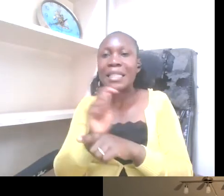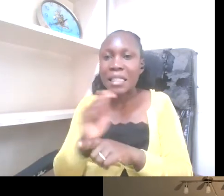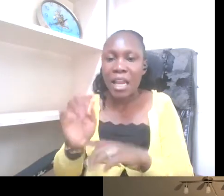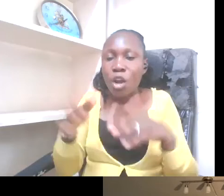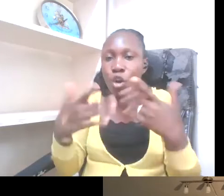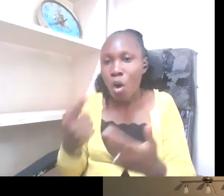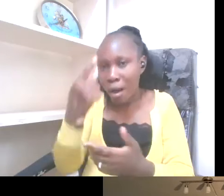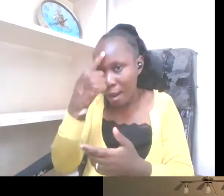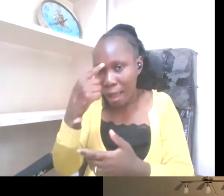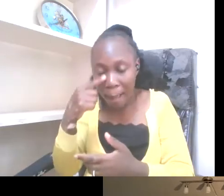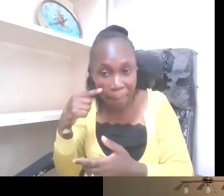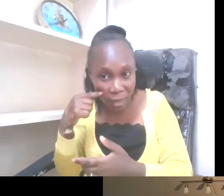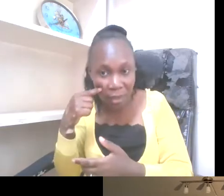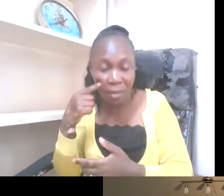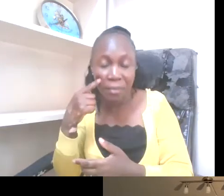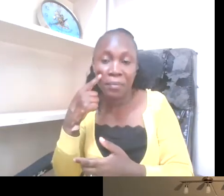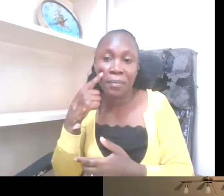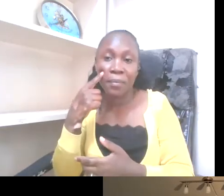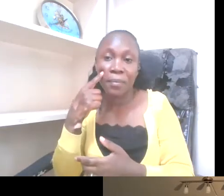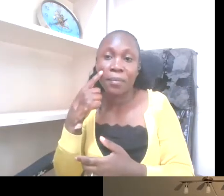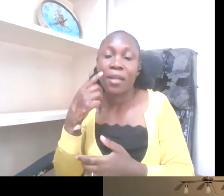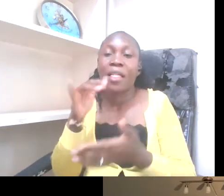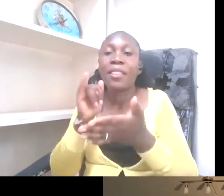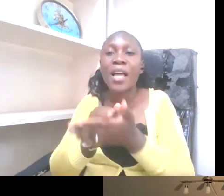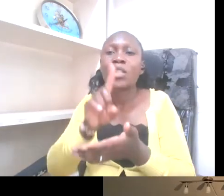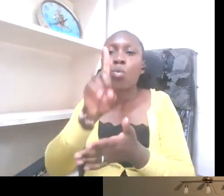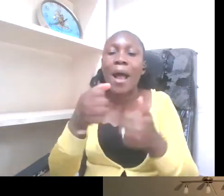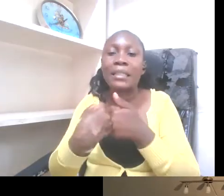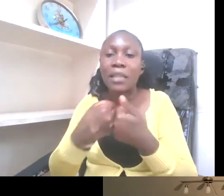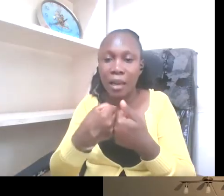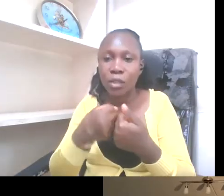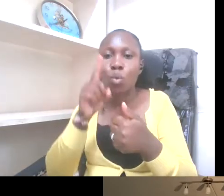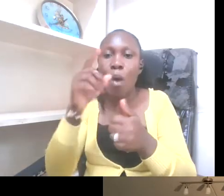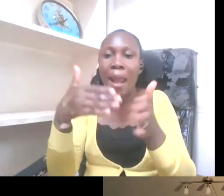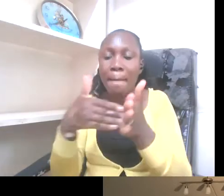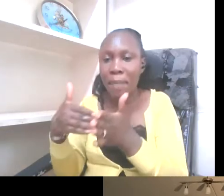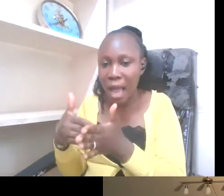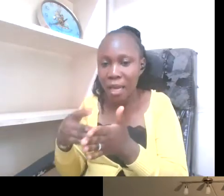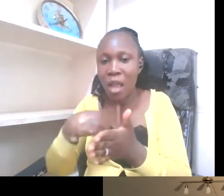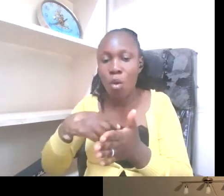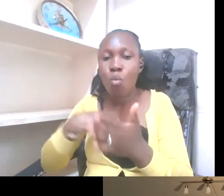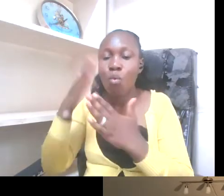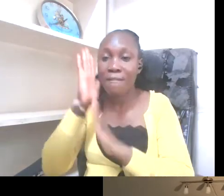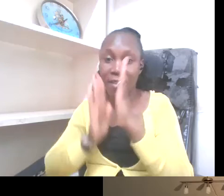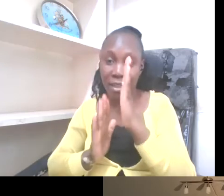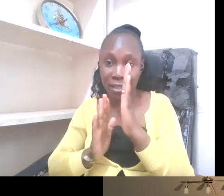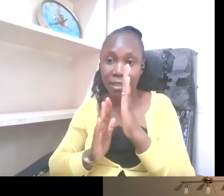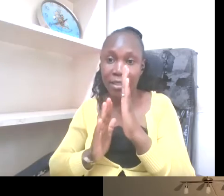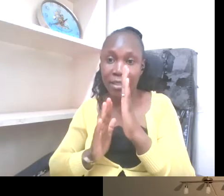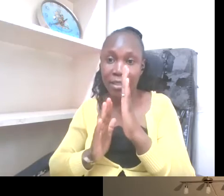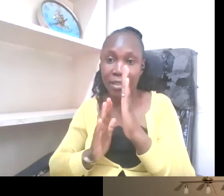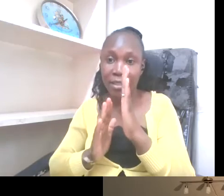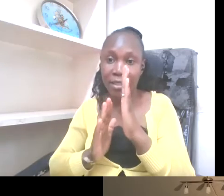And that's one of the challenges. That's one of the barriers currently we are facing. Our financial model is based on